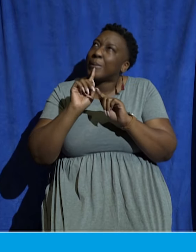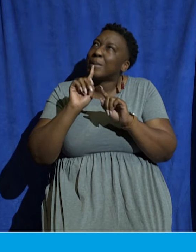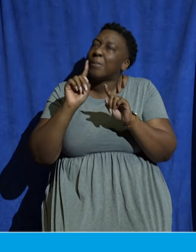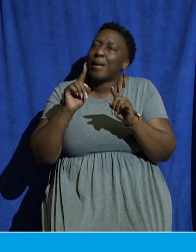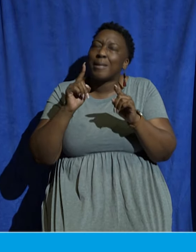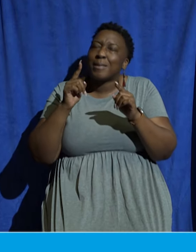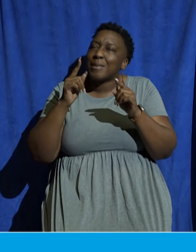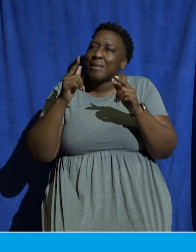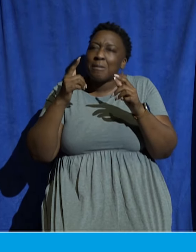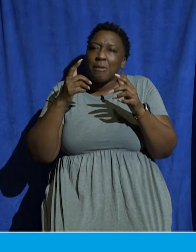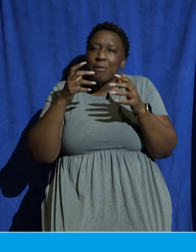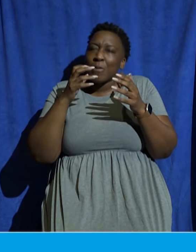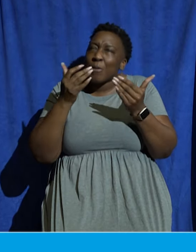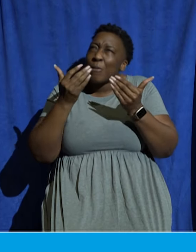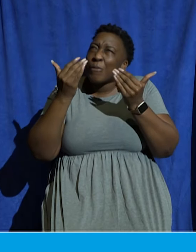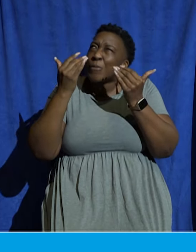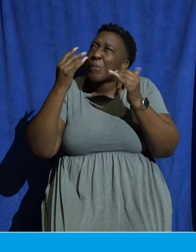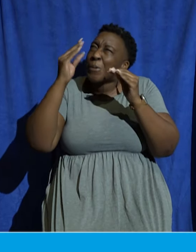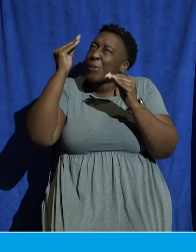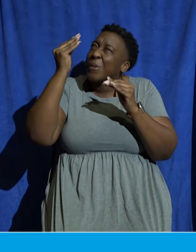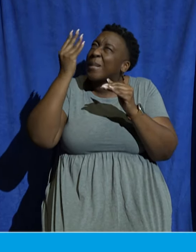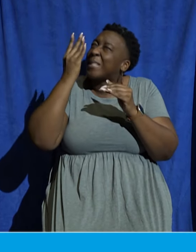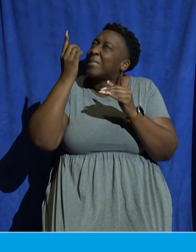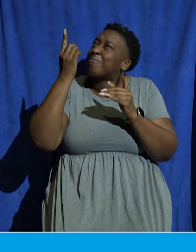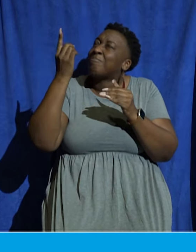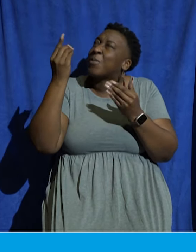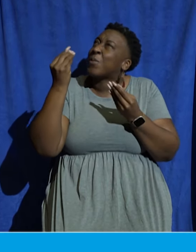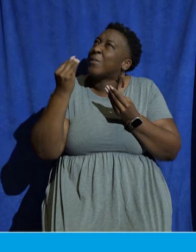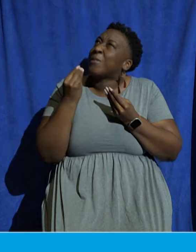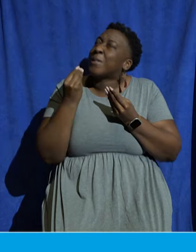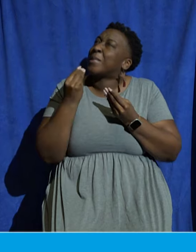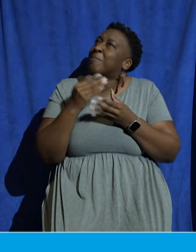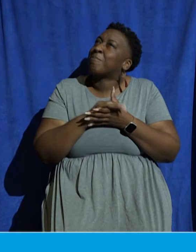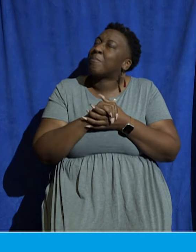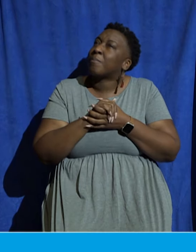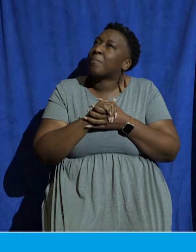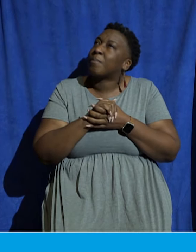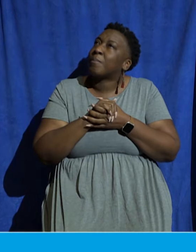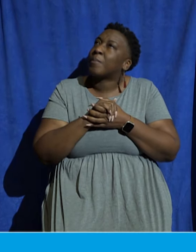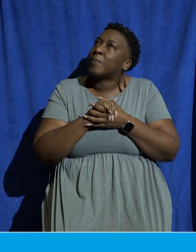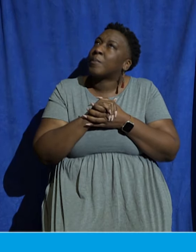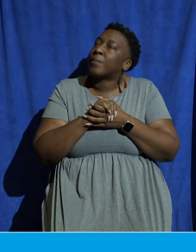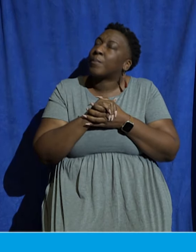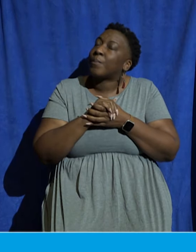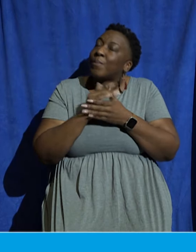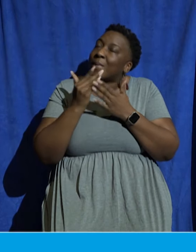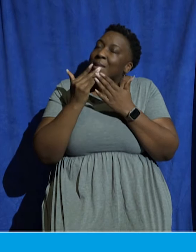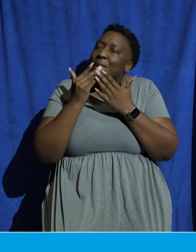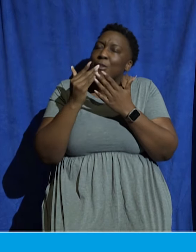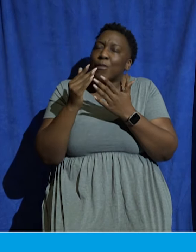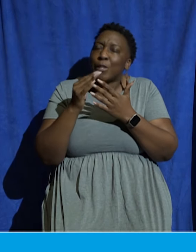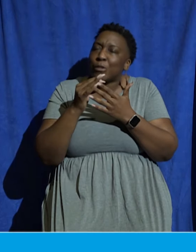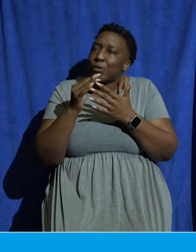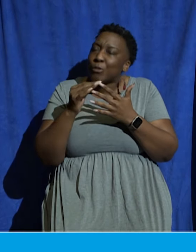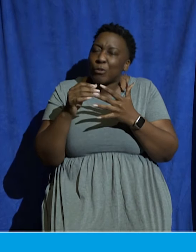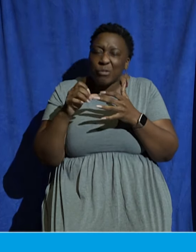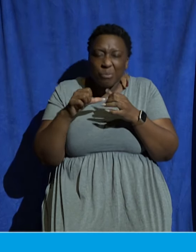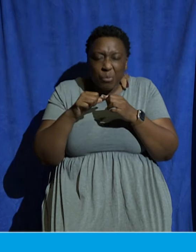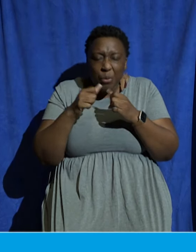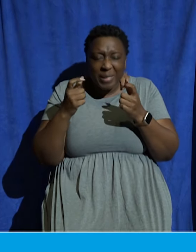you've given us in our lives. We thank you that you choose to use broken sinners like us to